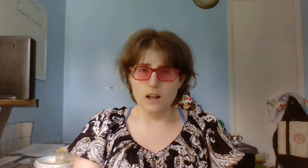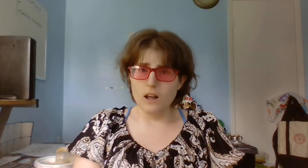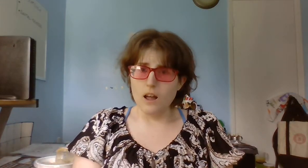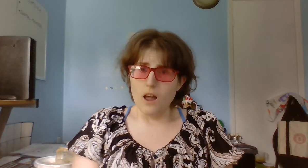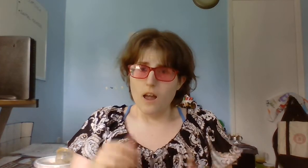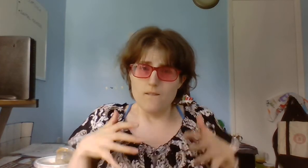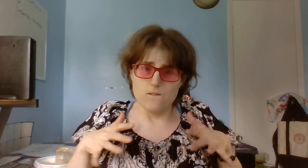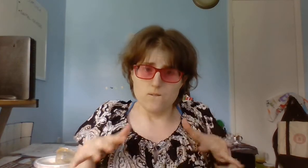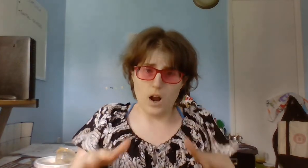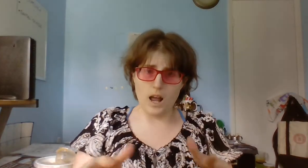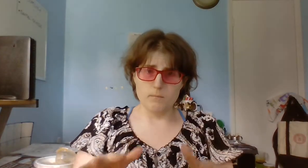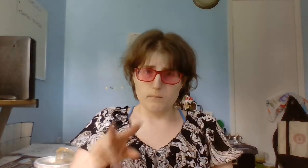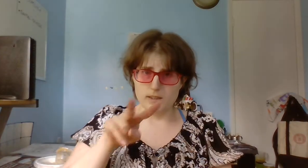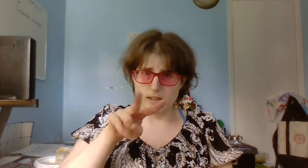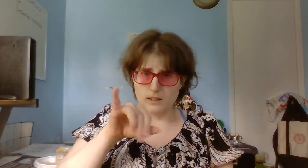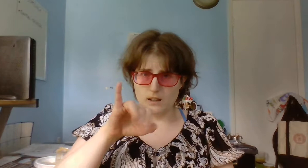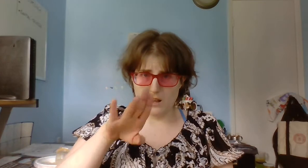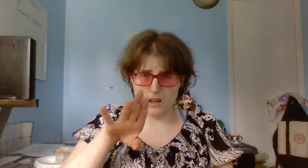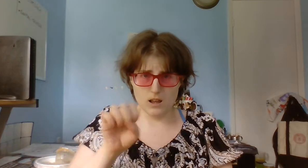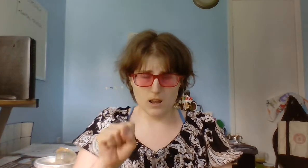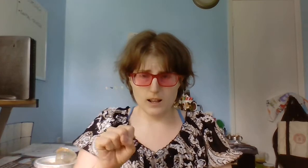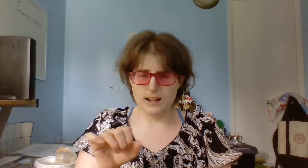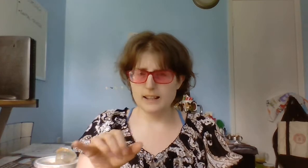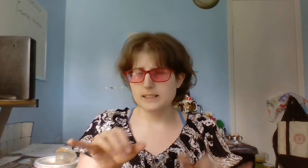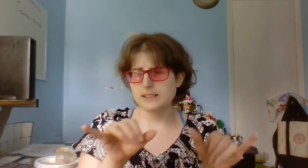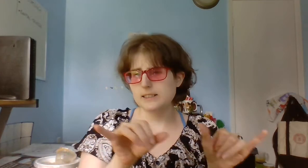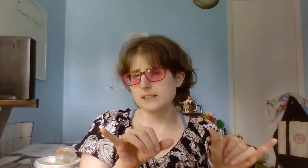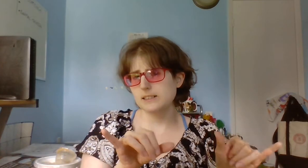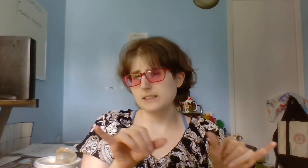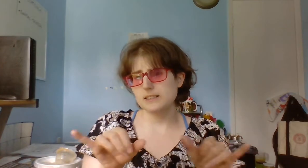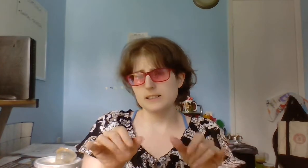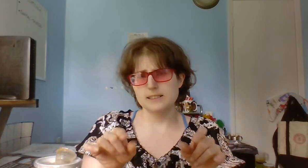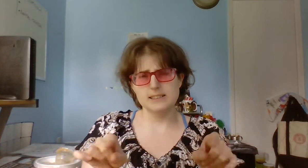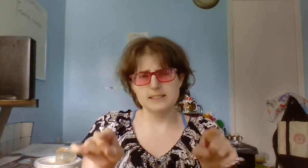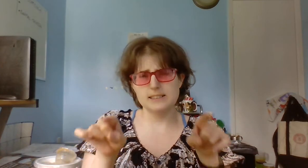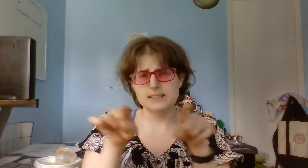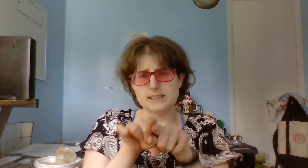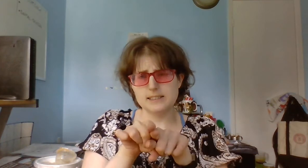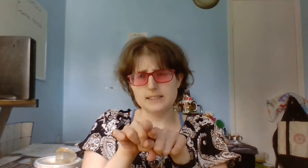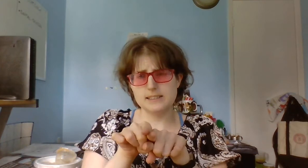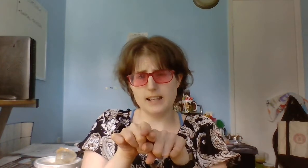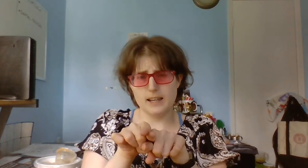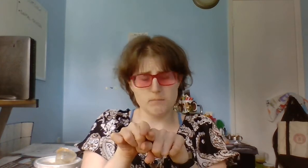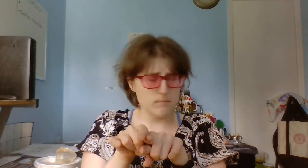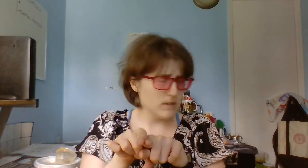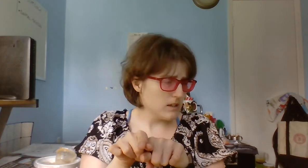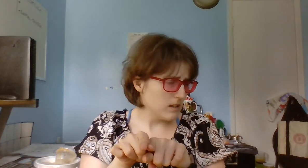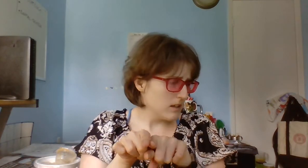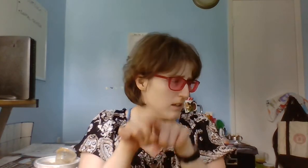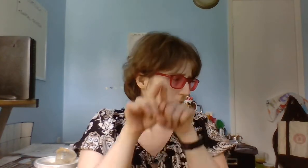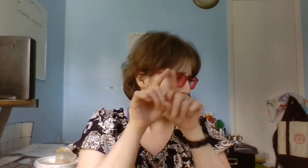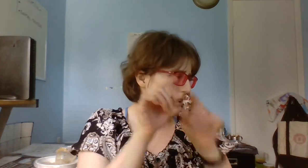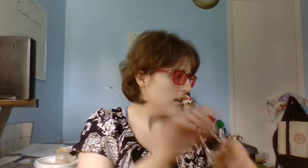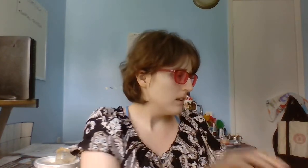So, I'll same, same